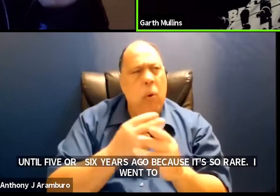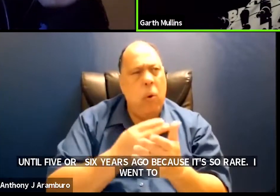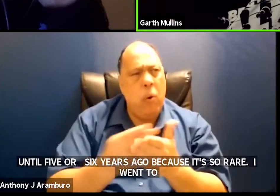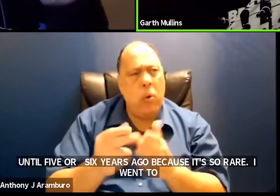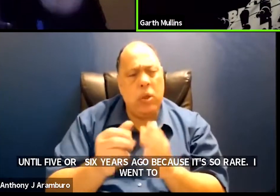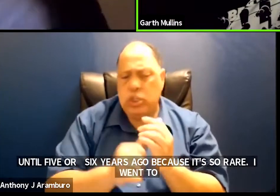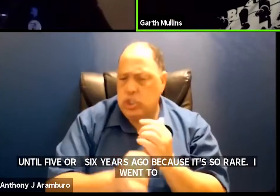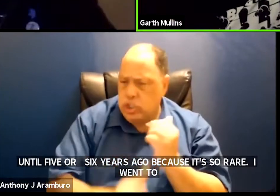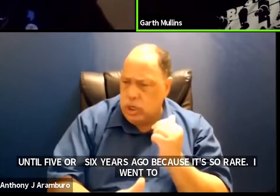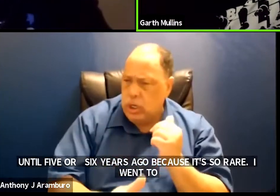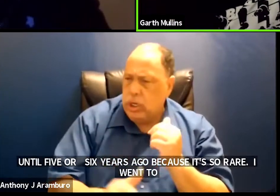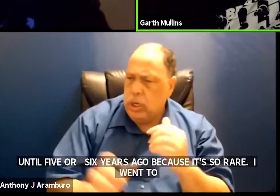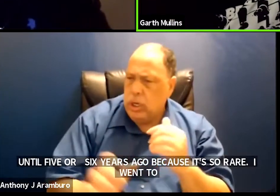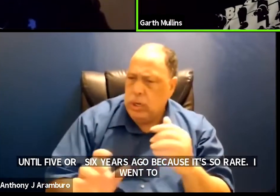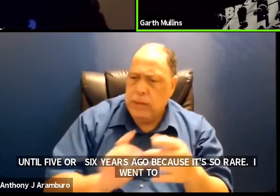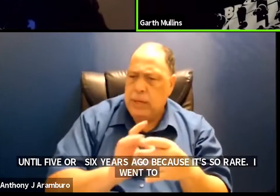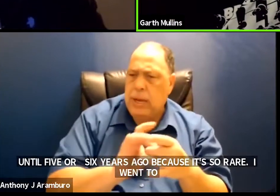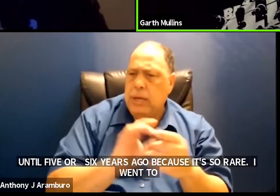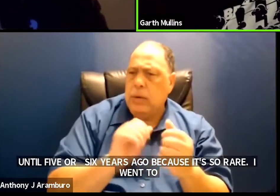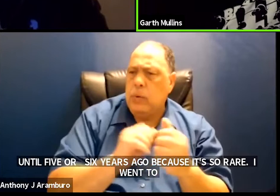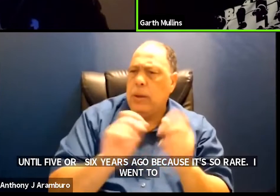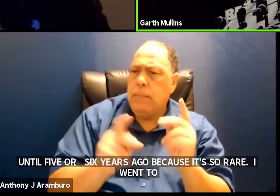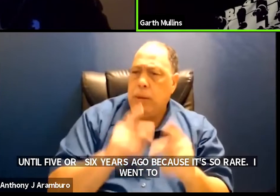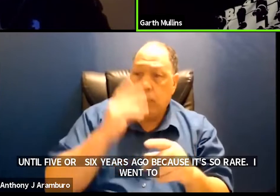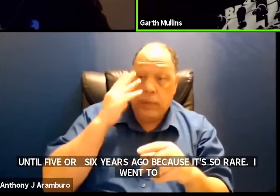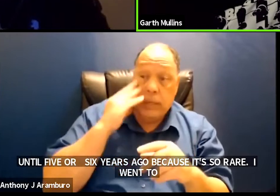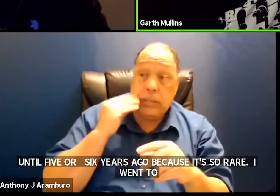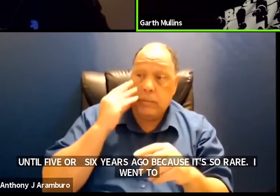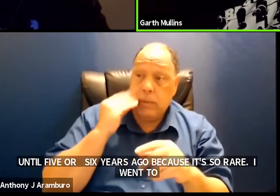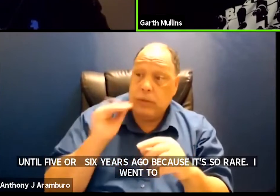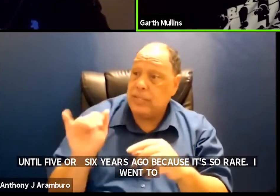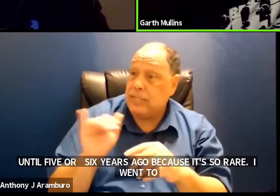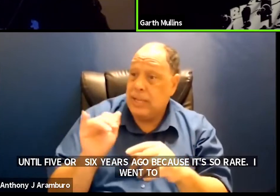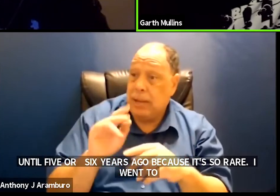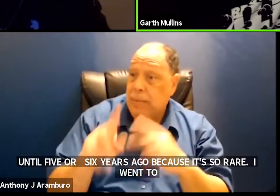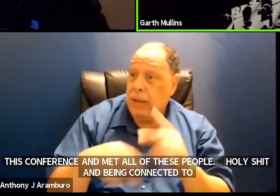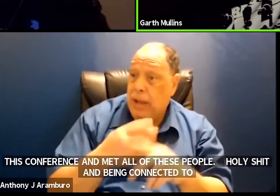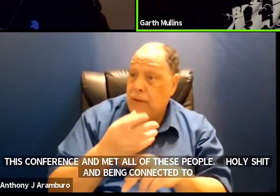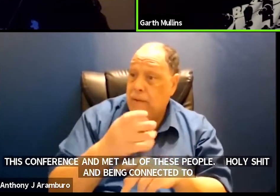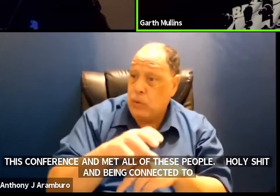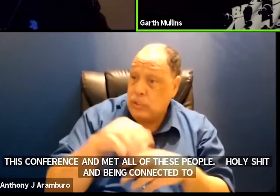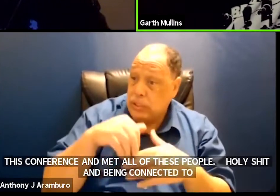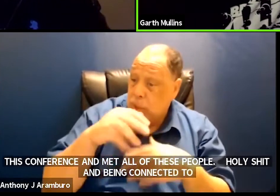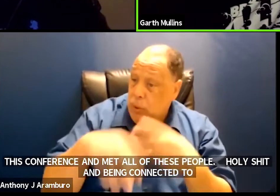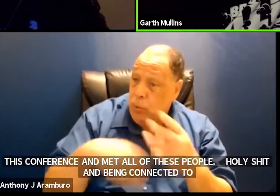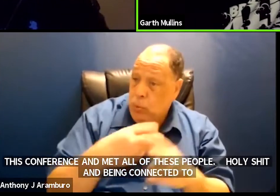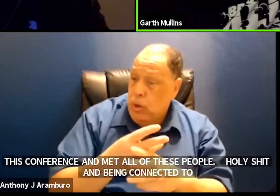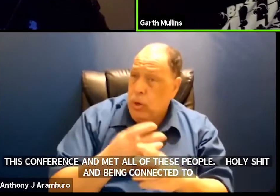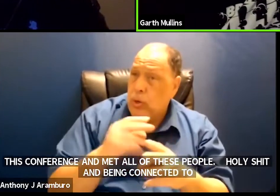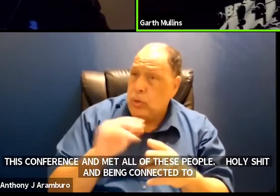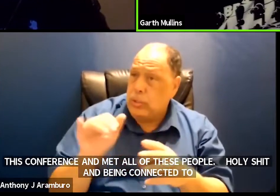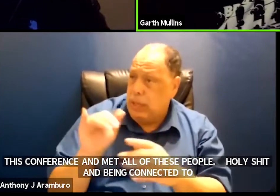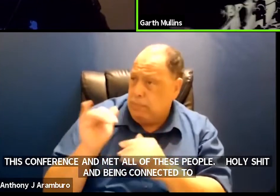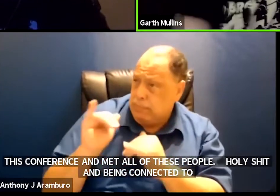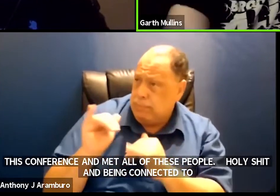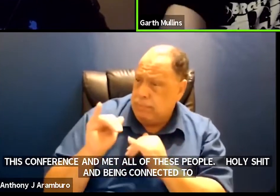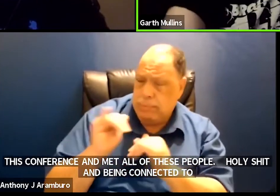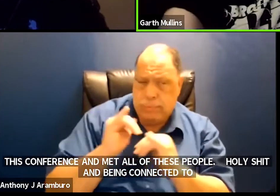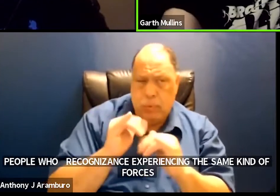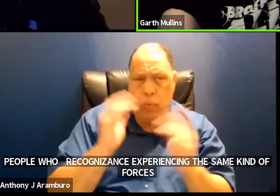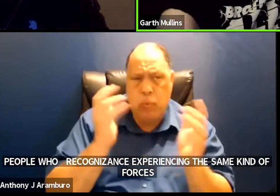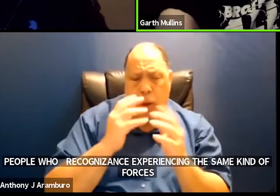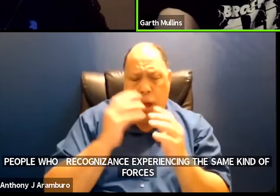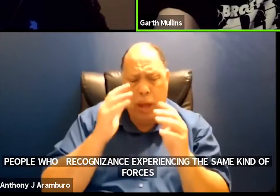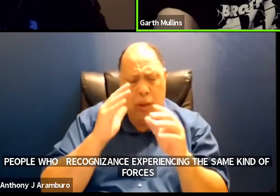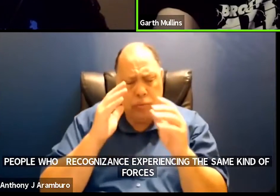to to be connected with people who are experiencing the same kinds of forces in the world or the same things as you it's it was like it really like blew my head open